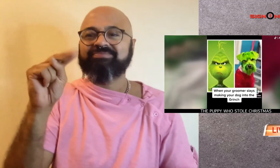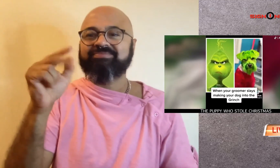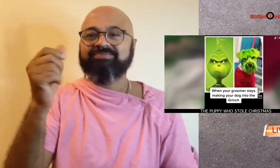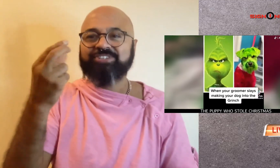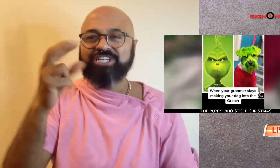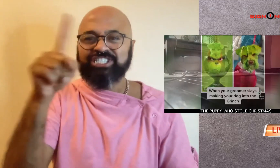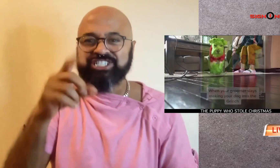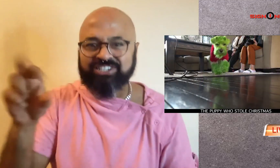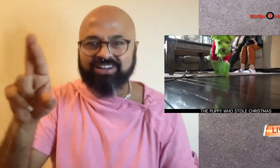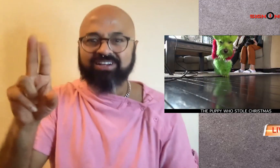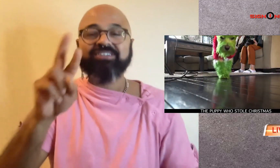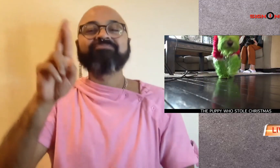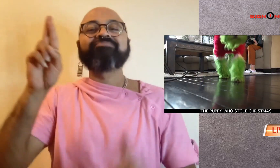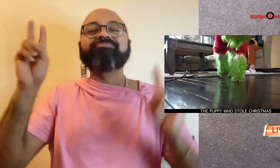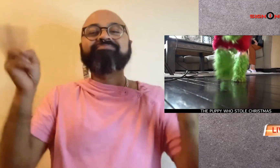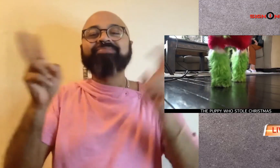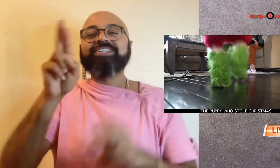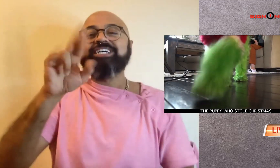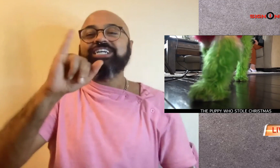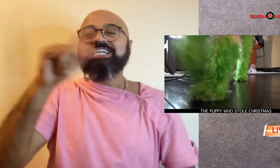their very own Dr. Seuss character.